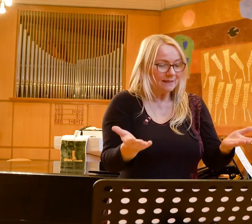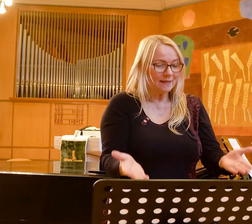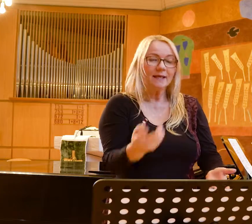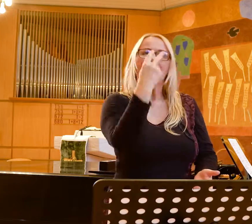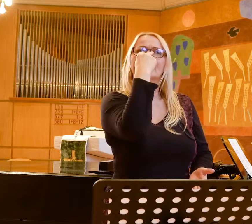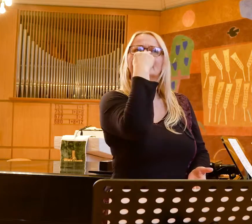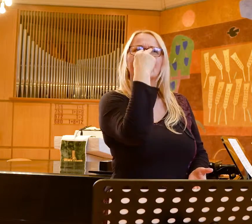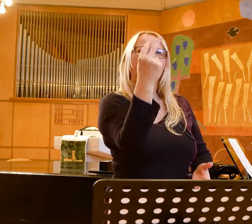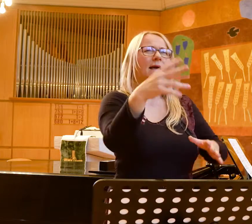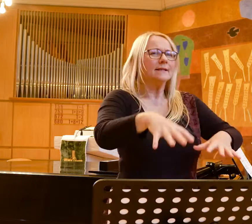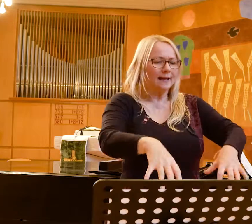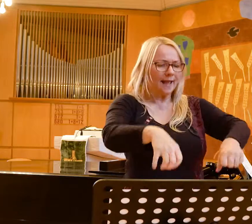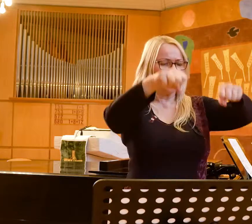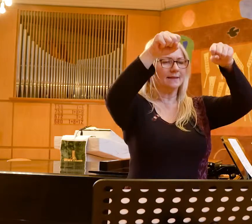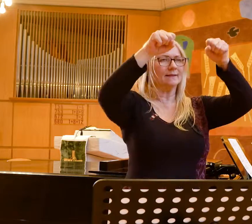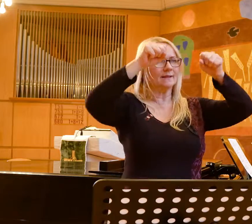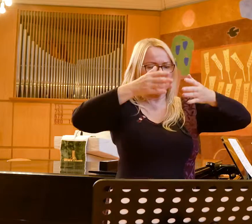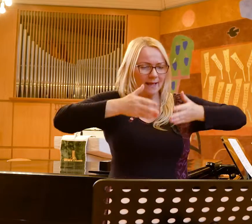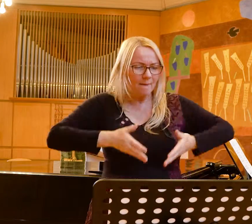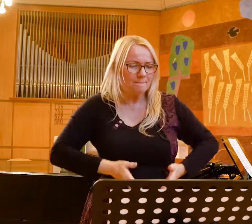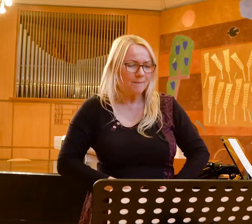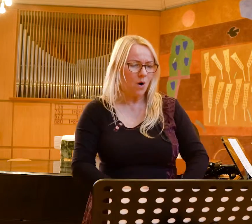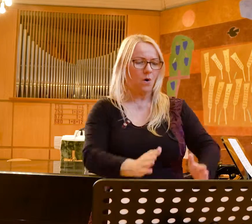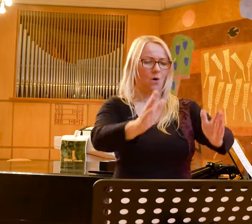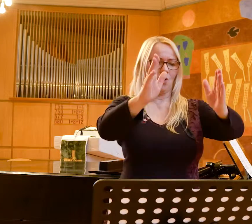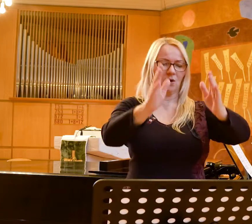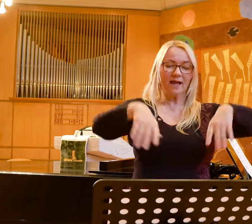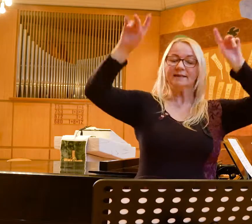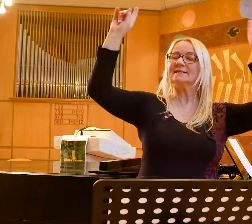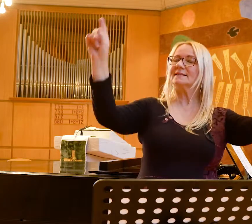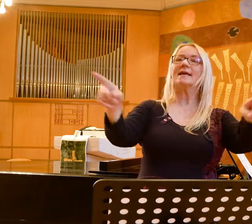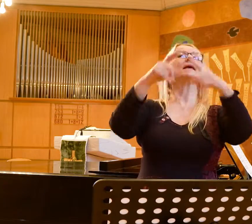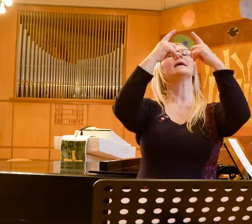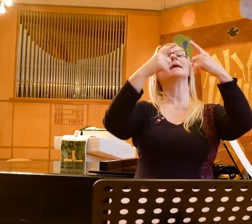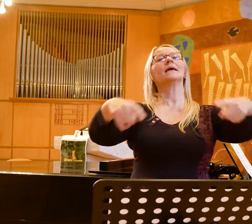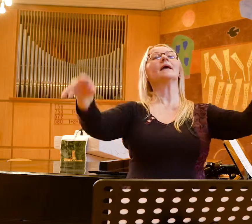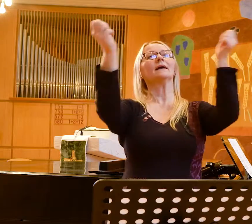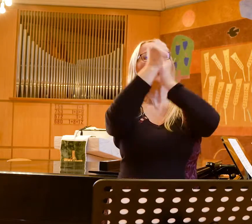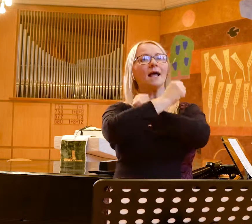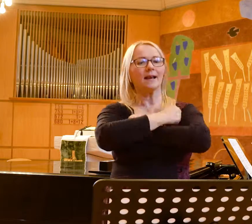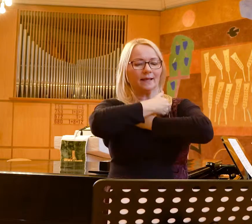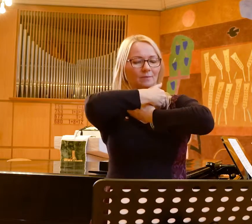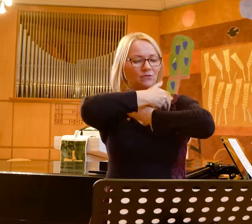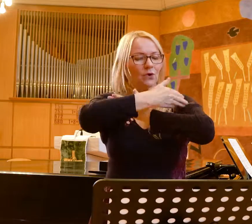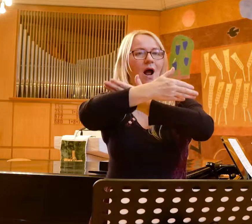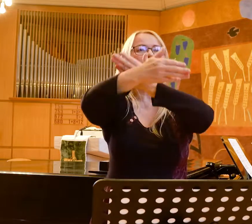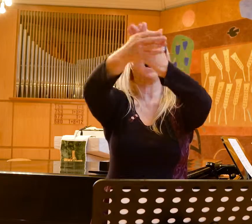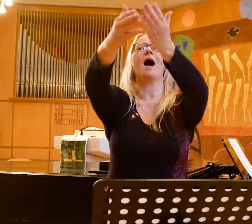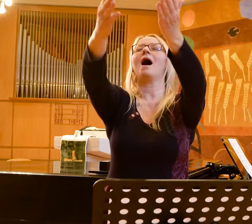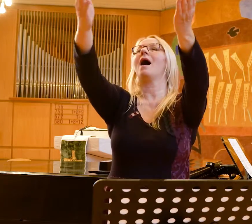Behold, the Savior is born Sing of His love